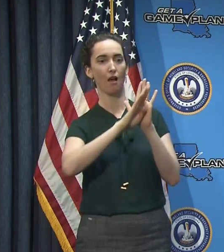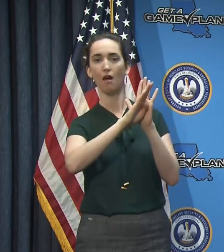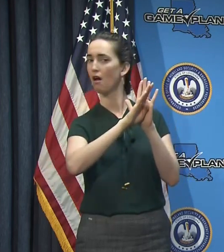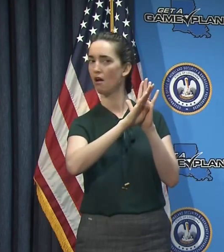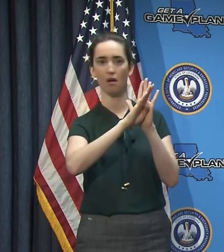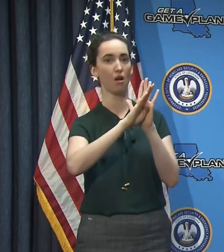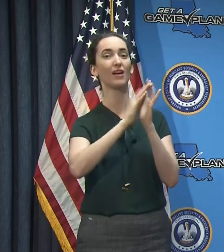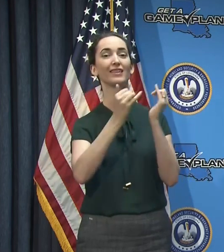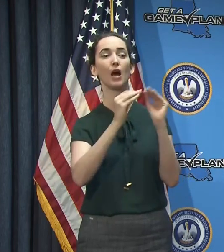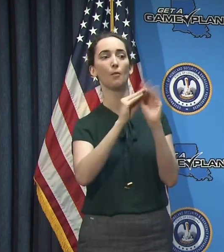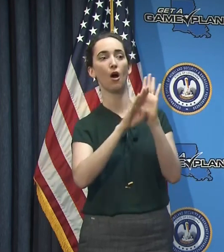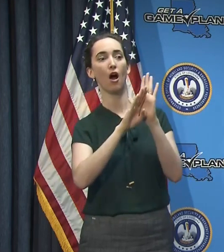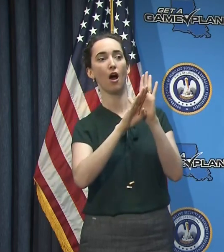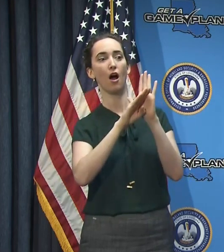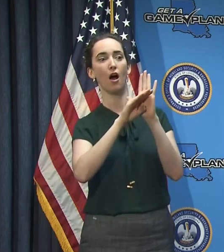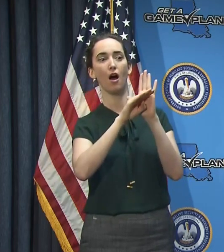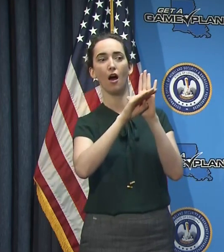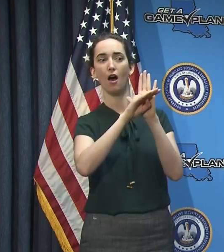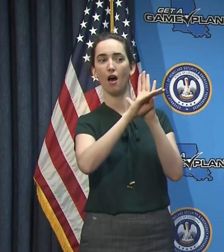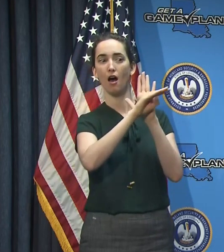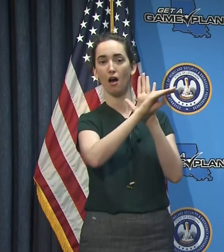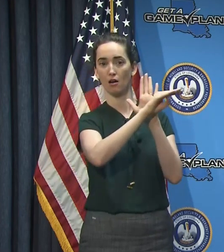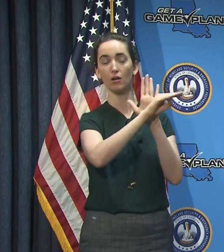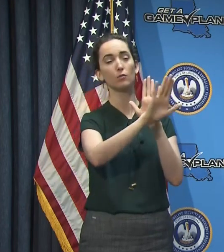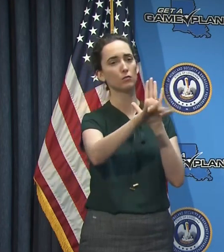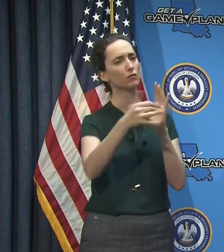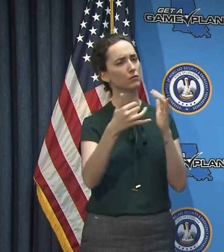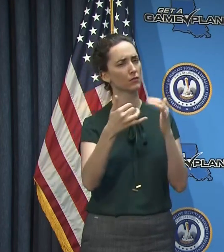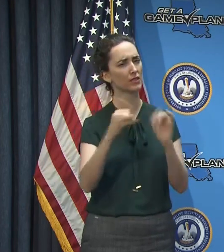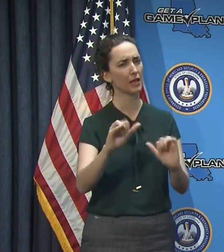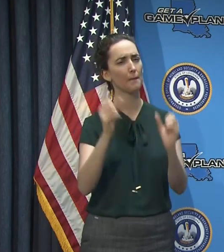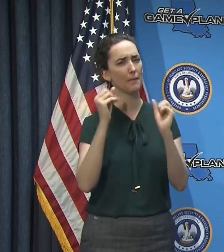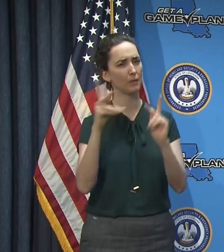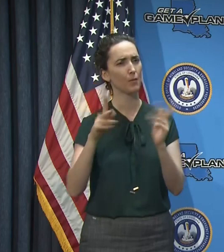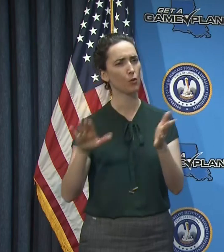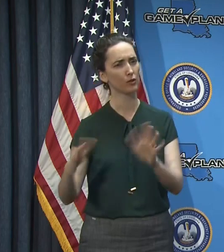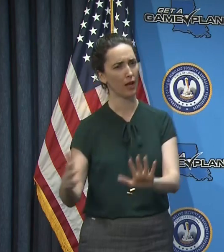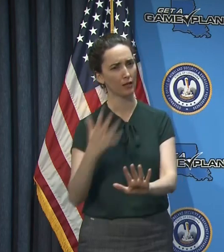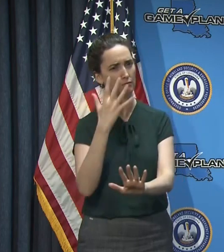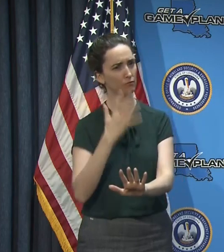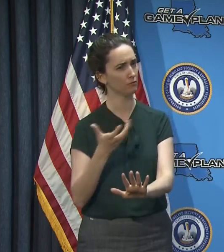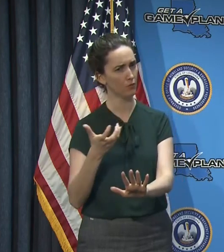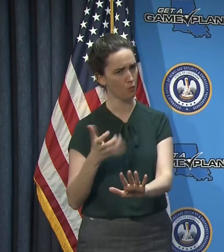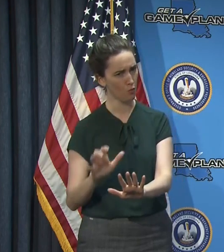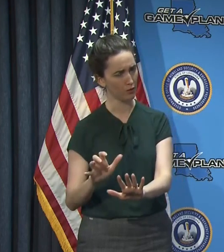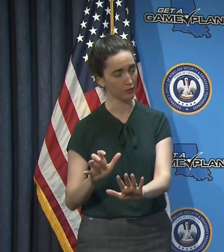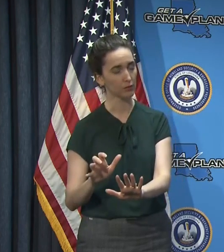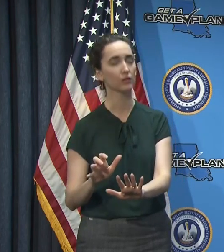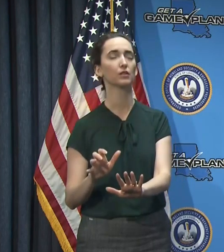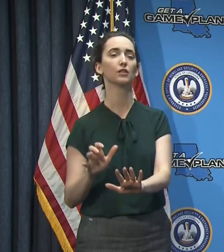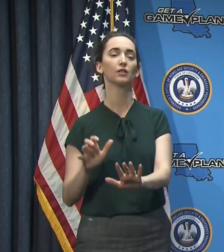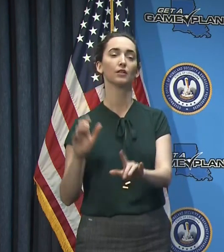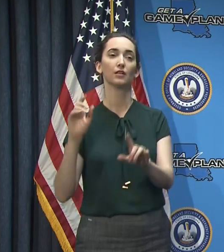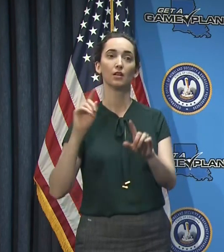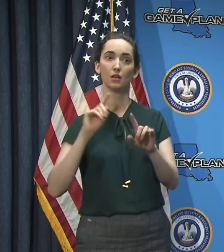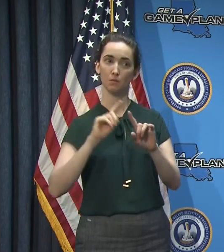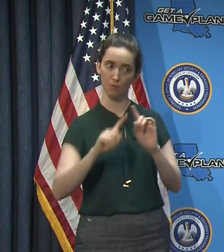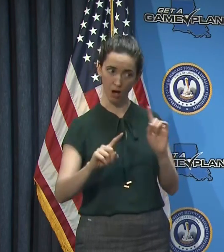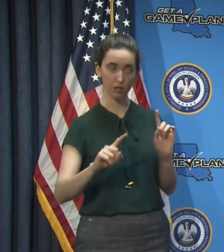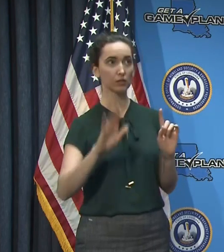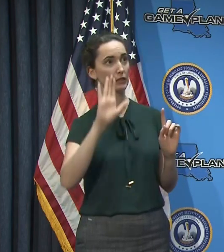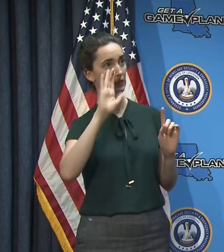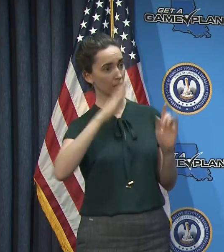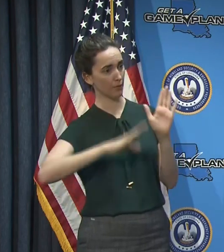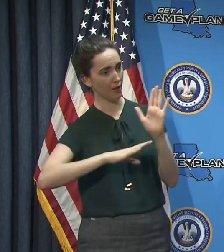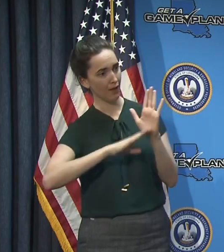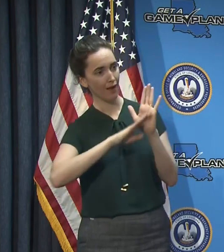much higher than we would like to see. But it remains the case that we are seeing signs that we're